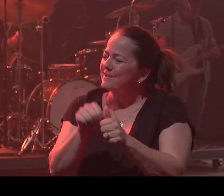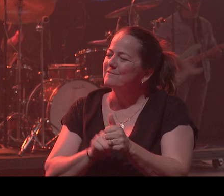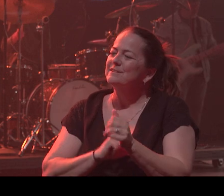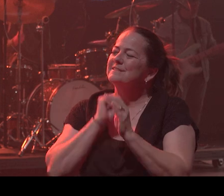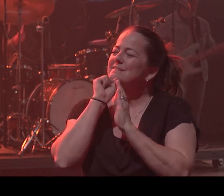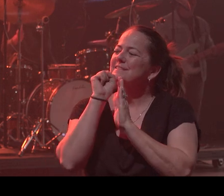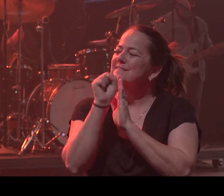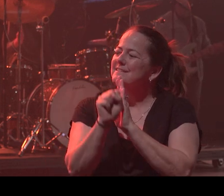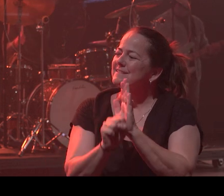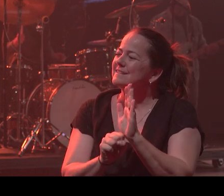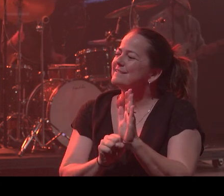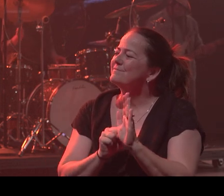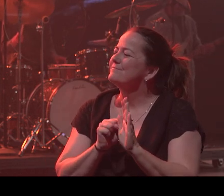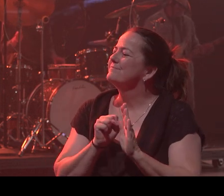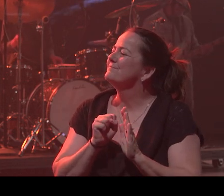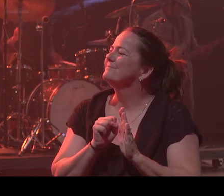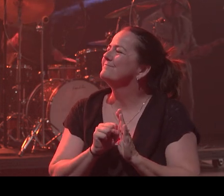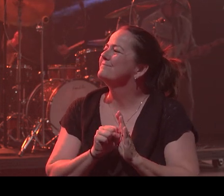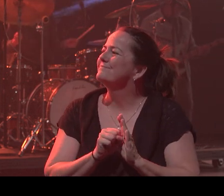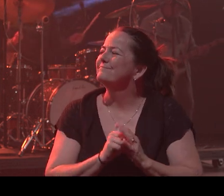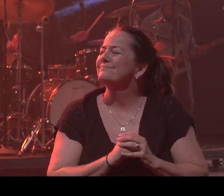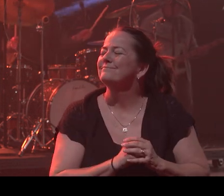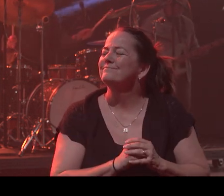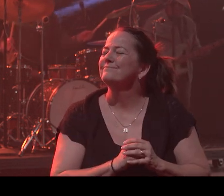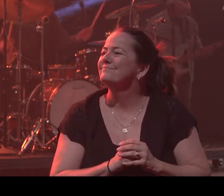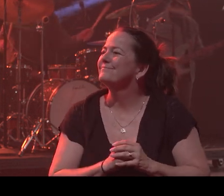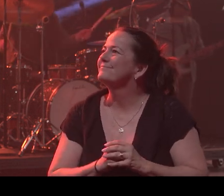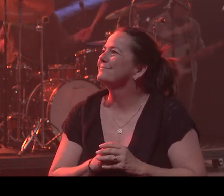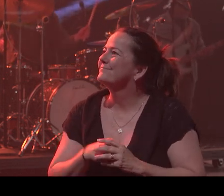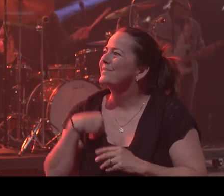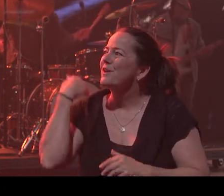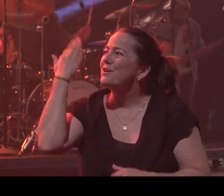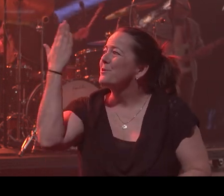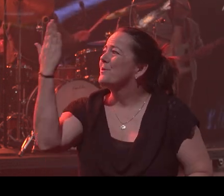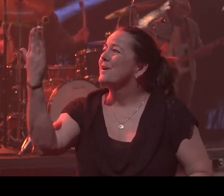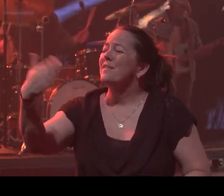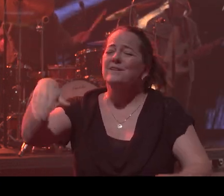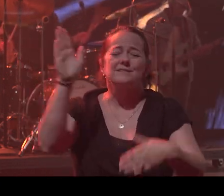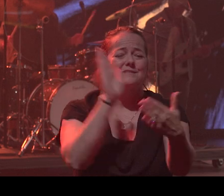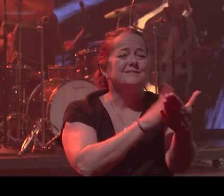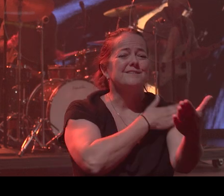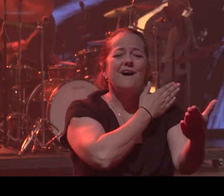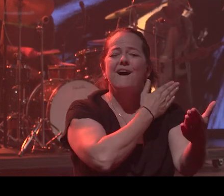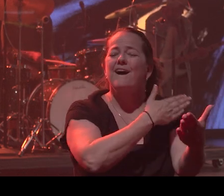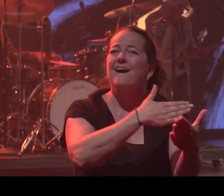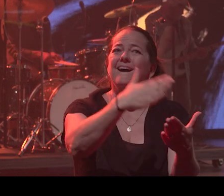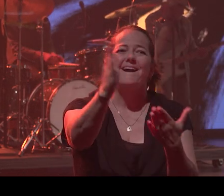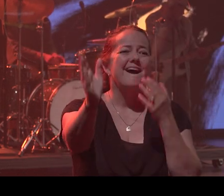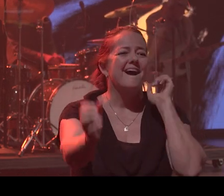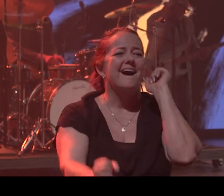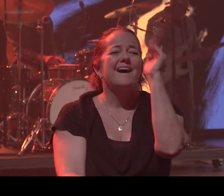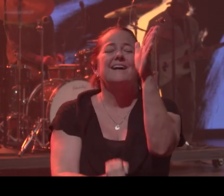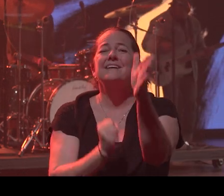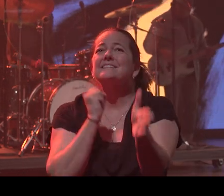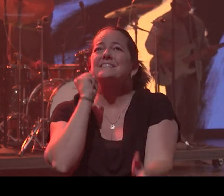season, you are. You are the song I sing.